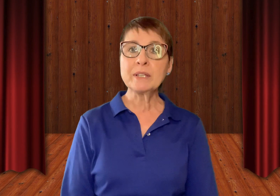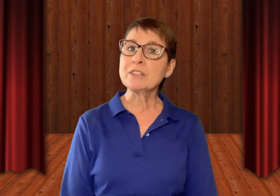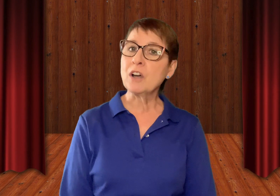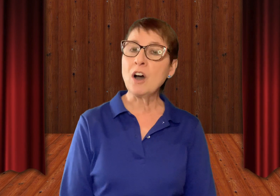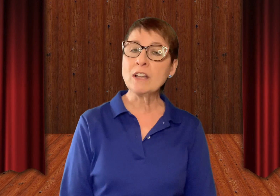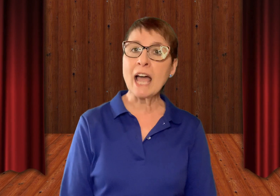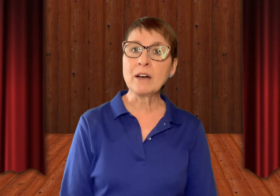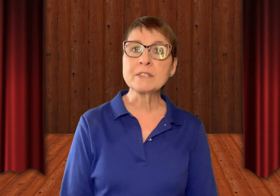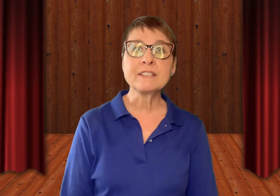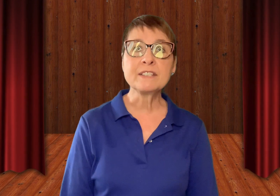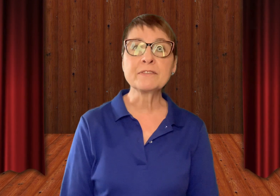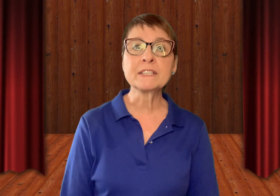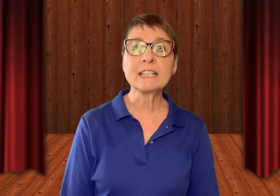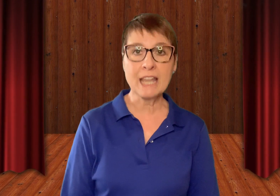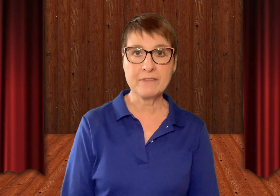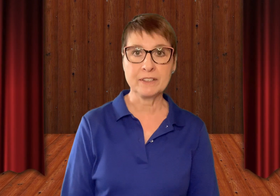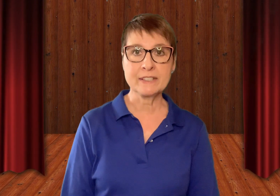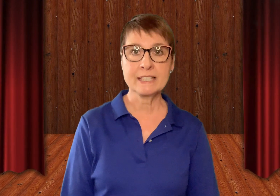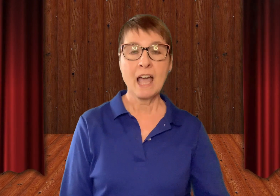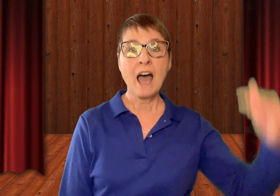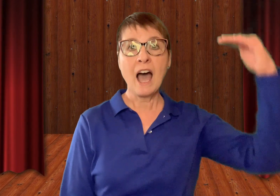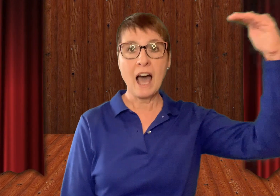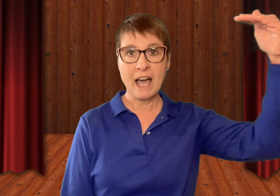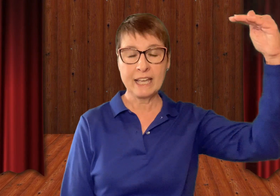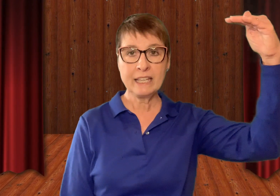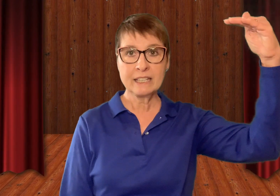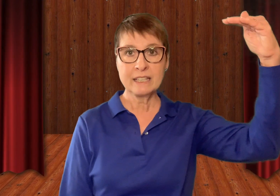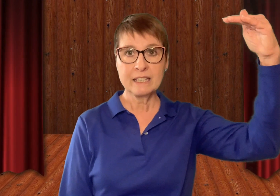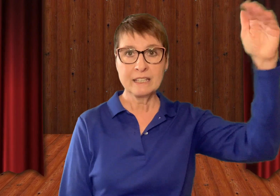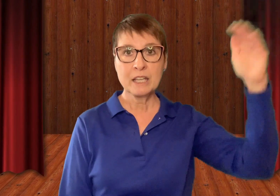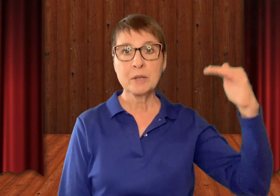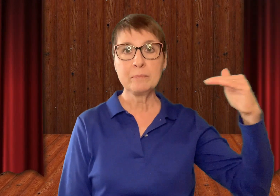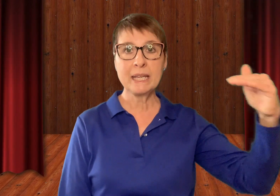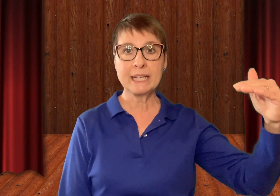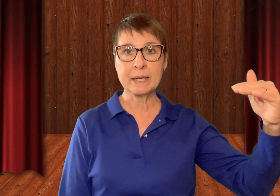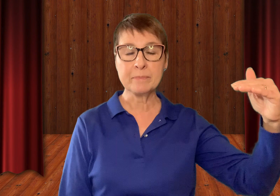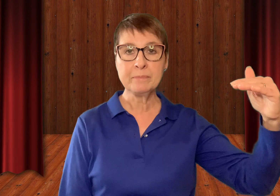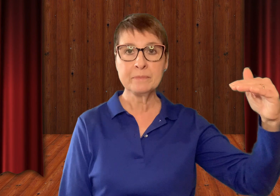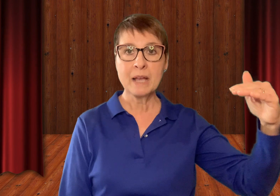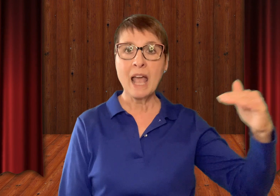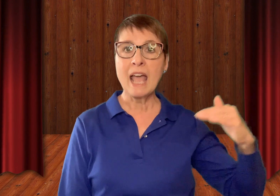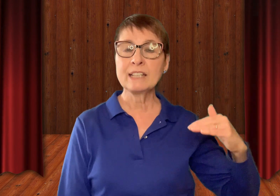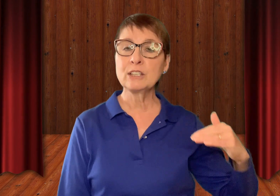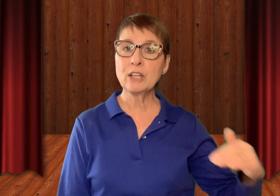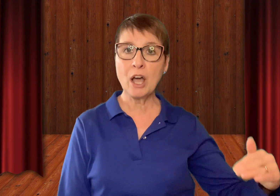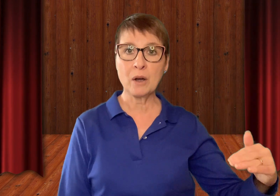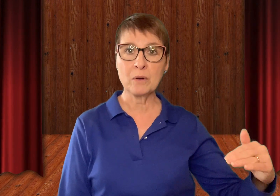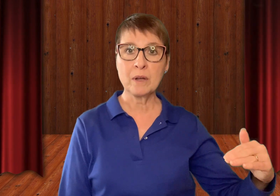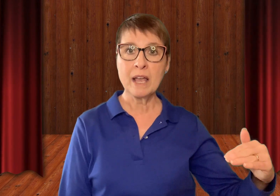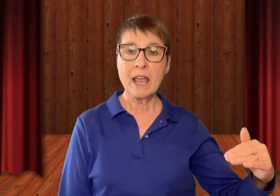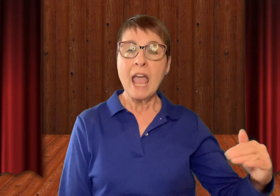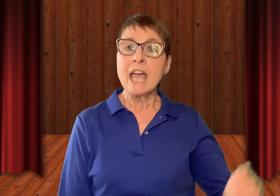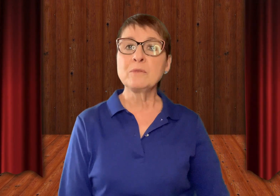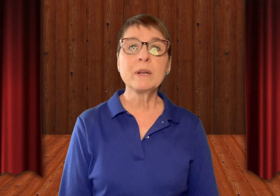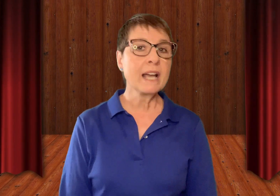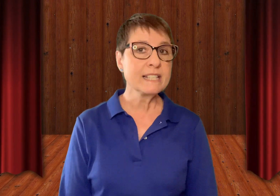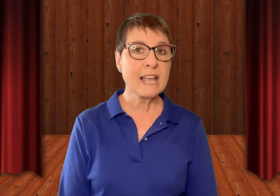to call out different levels. High, medium, and low. And when I say